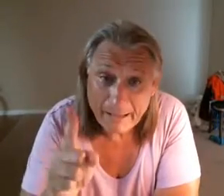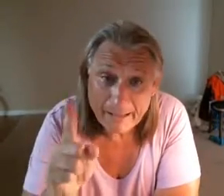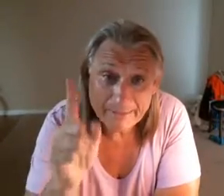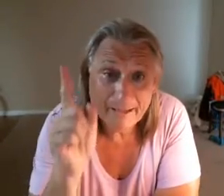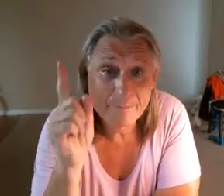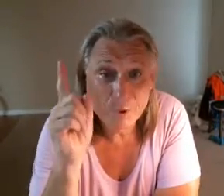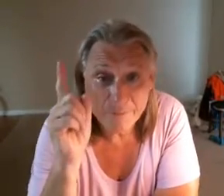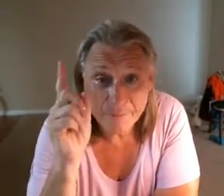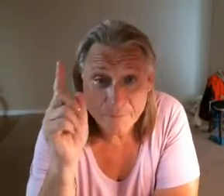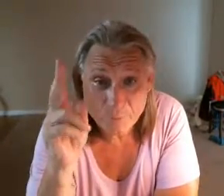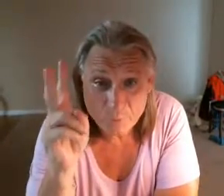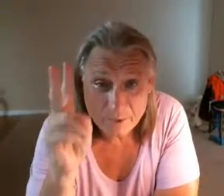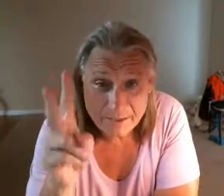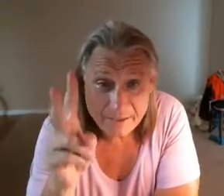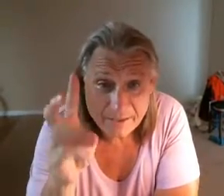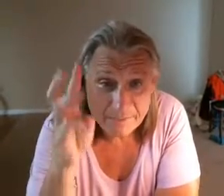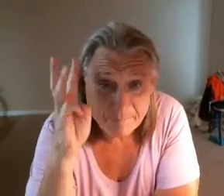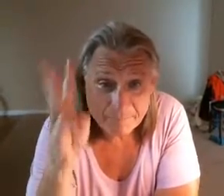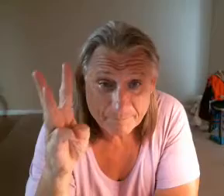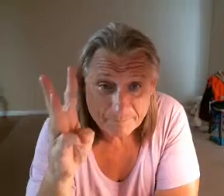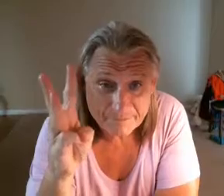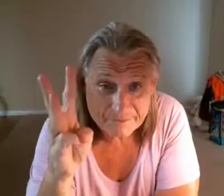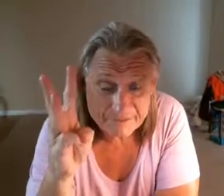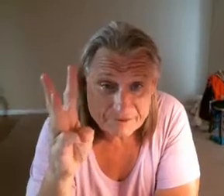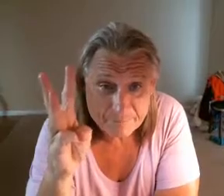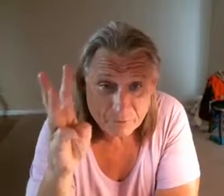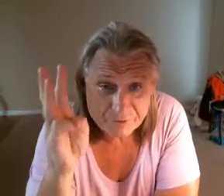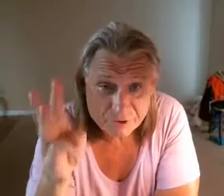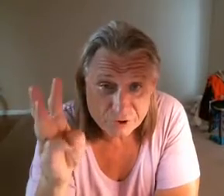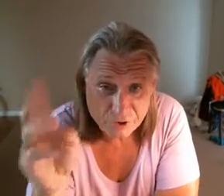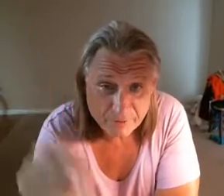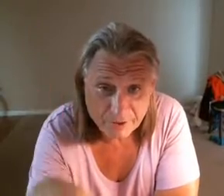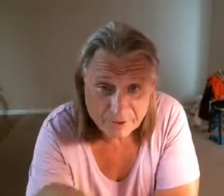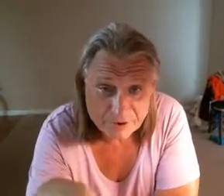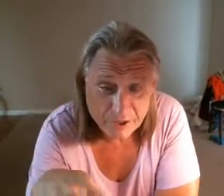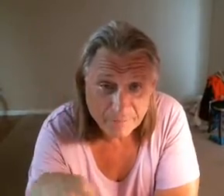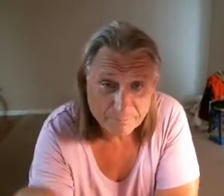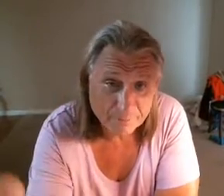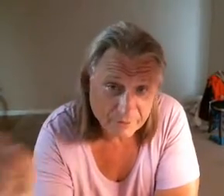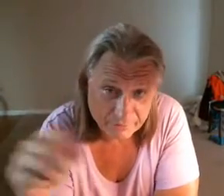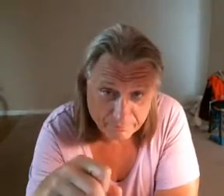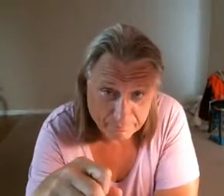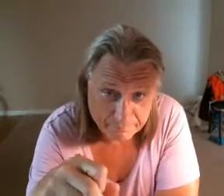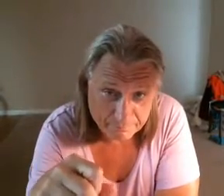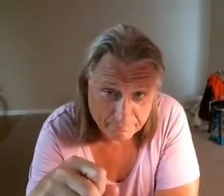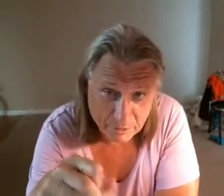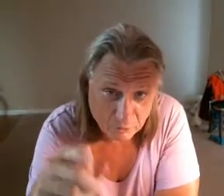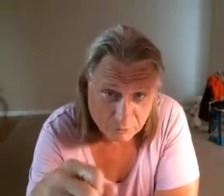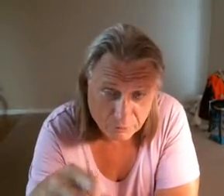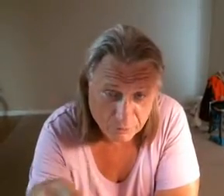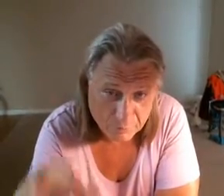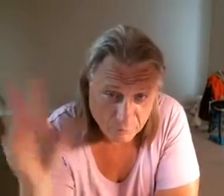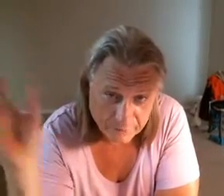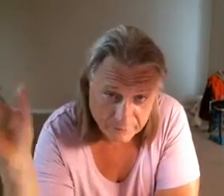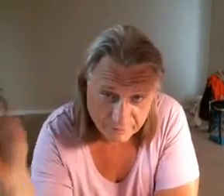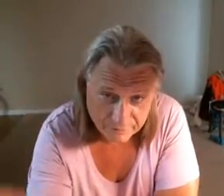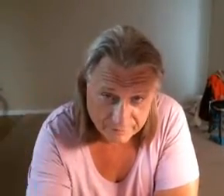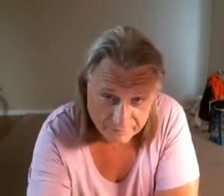I put three teaspoons of sugar in each cup plus some milk or cream whatever's in that